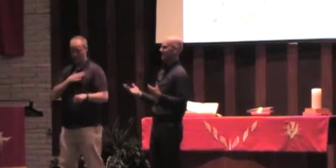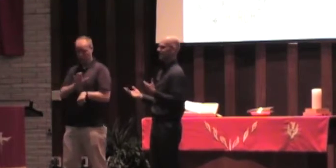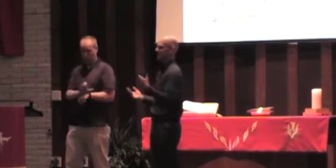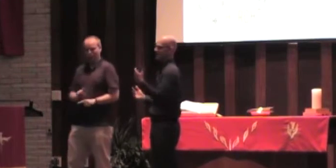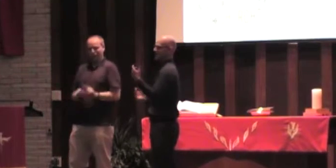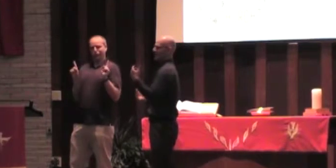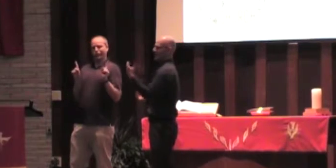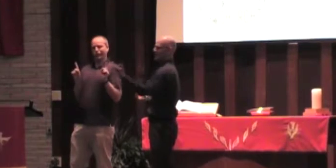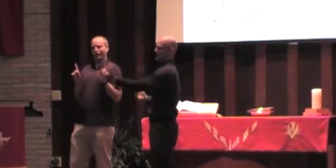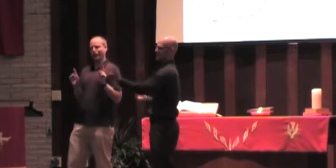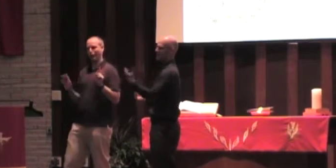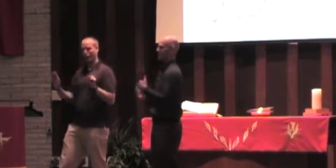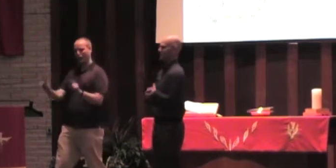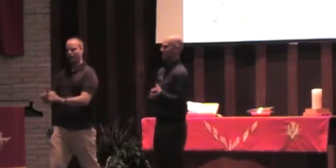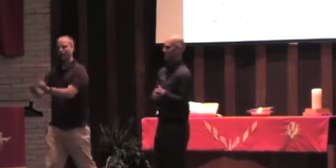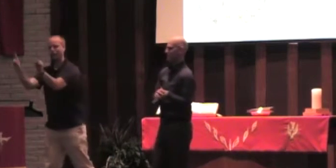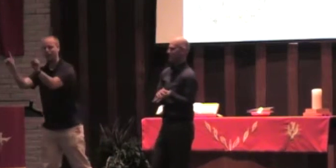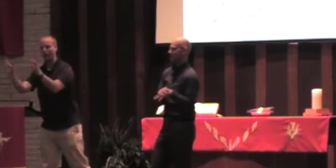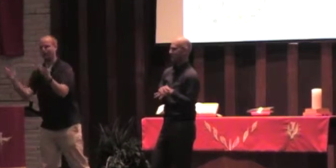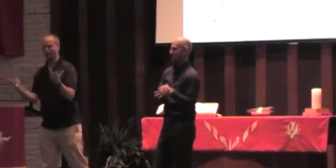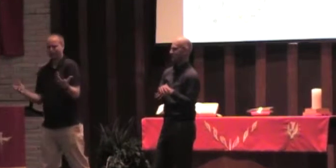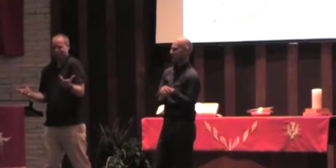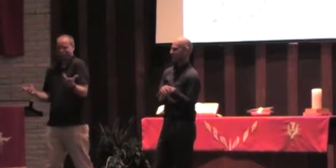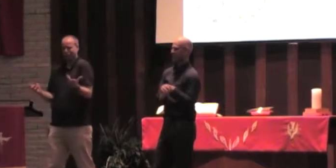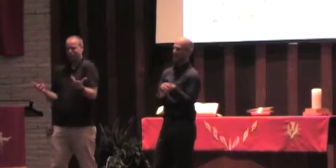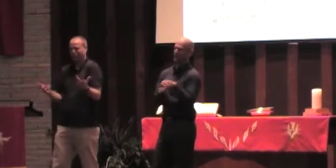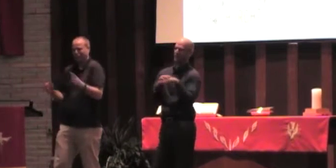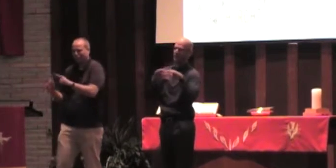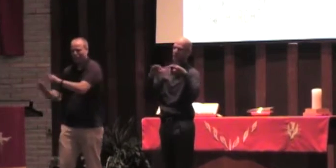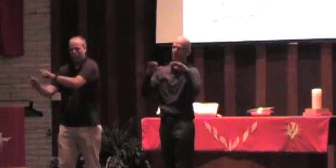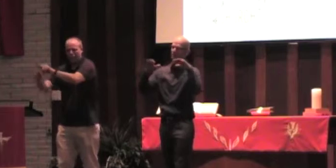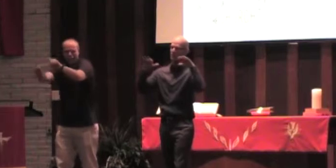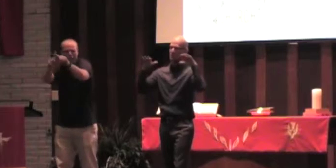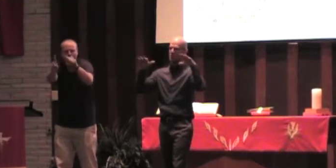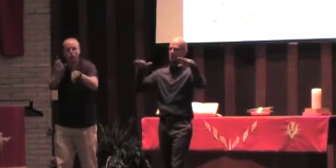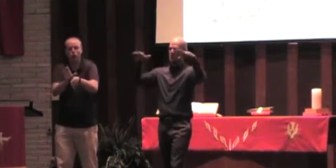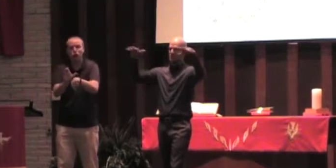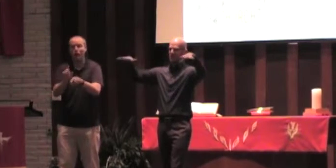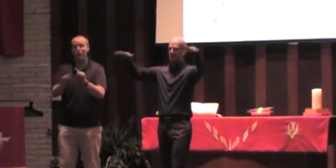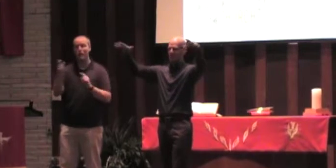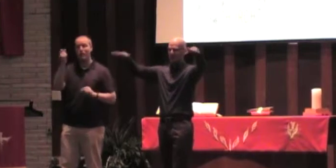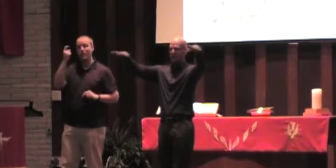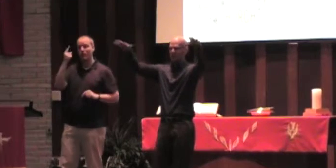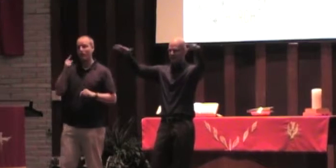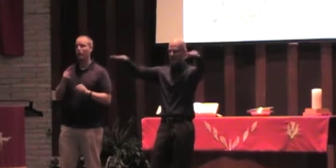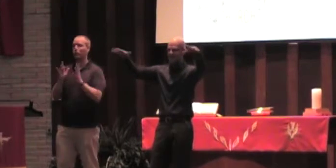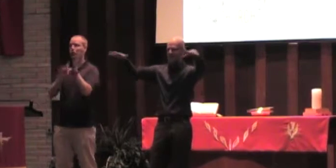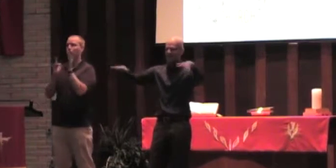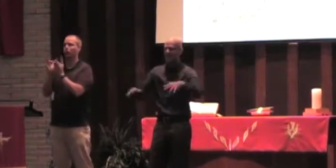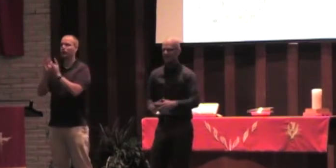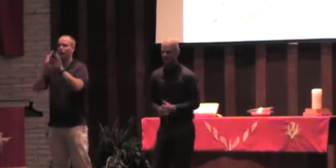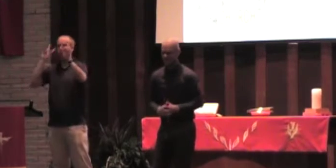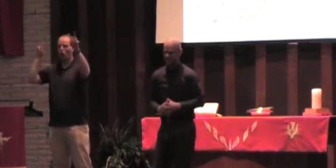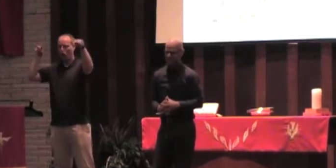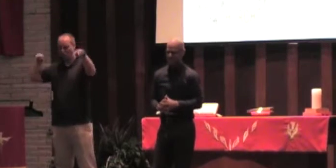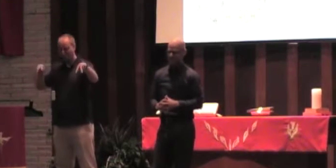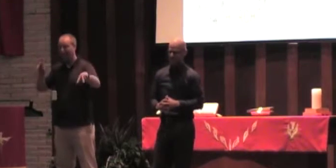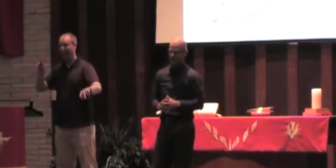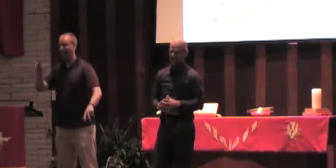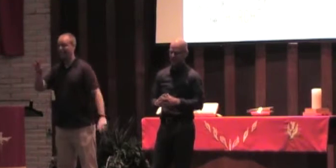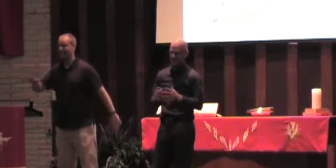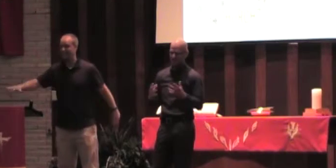distinctives, and you have different ones from us. But I think when Jesus looks over Kansas City,